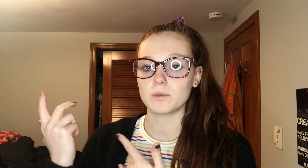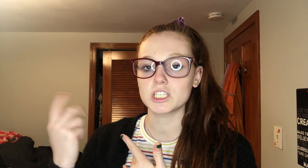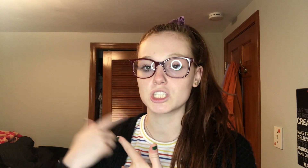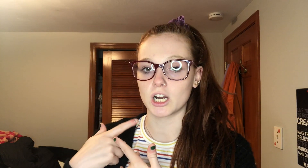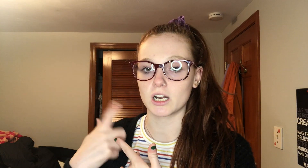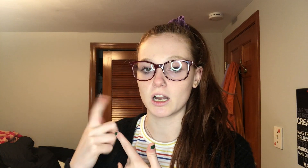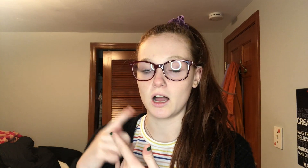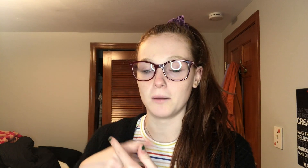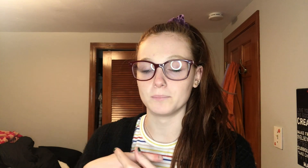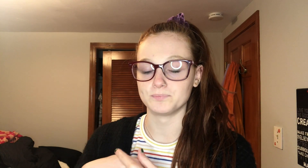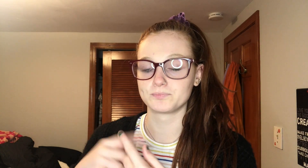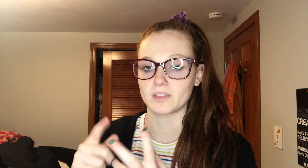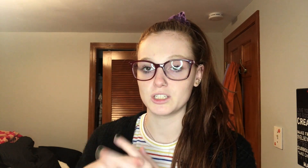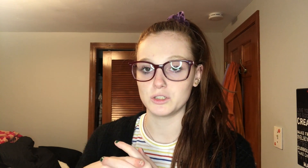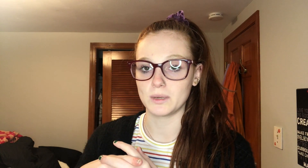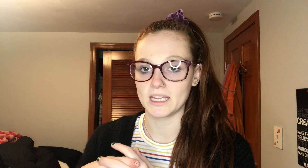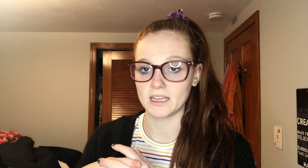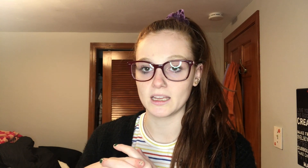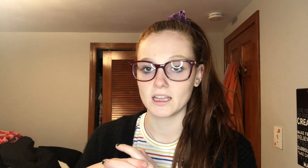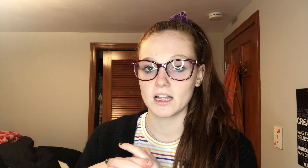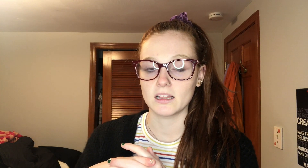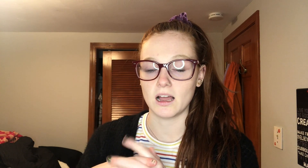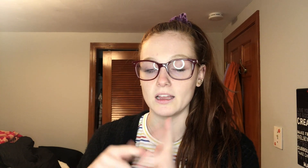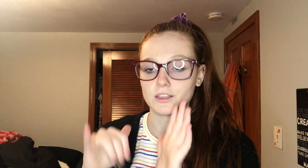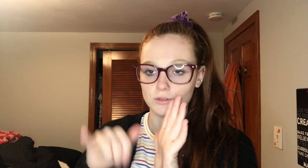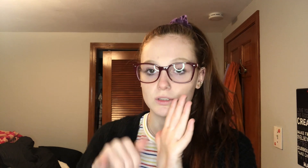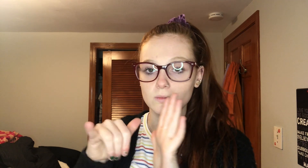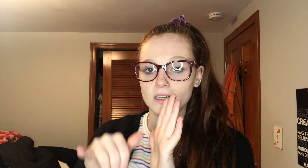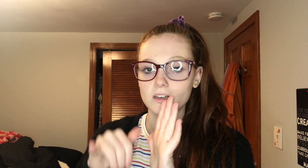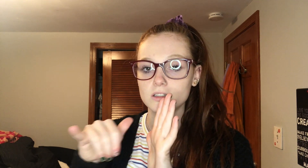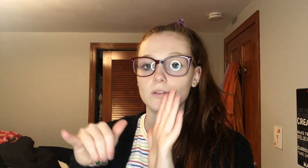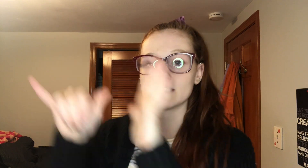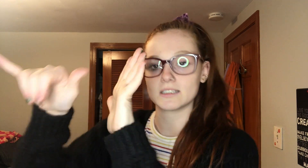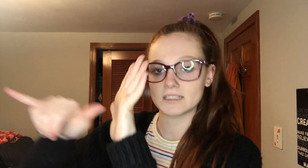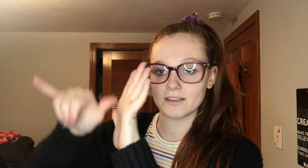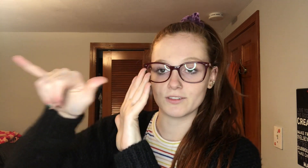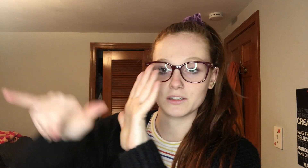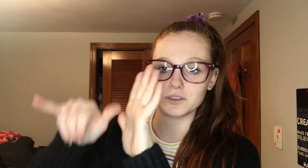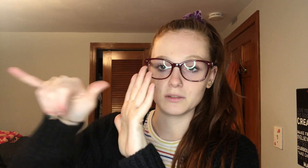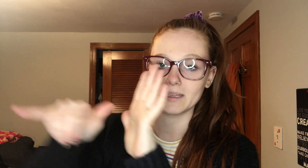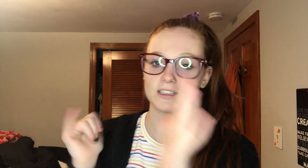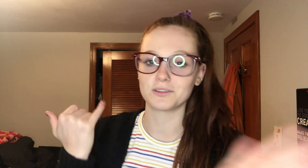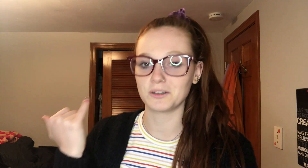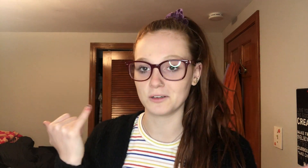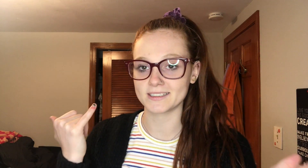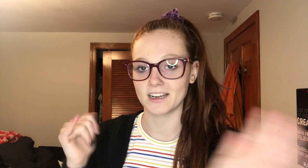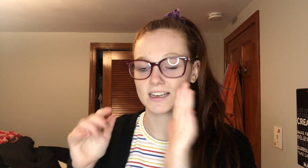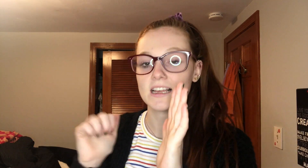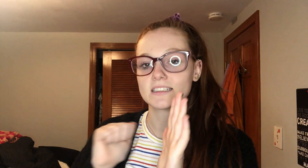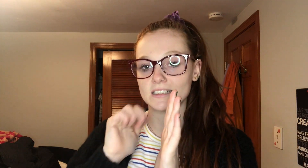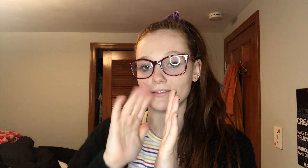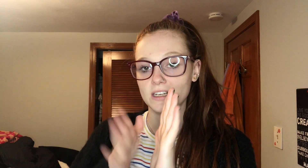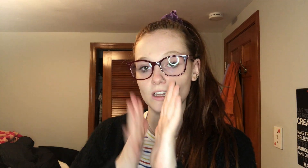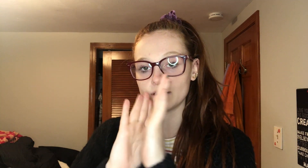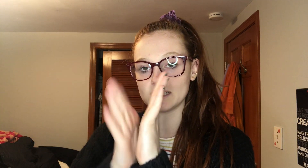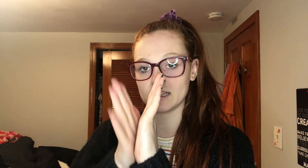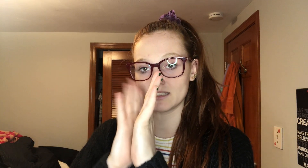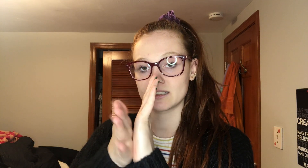want to start um doing uh youtube videos oh this is the side for youtube I think it's really cool sorry since video is this